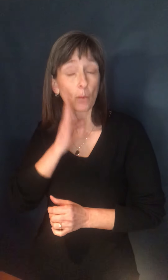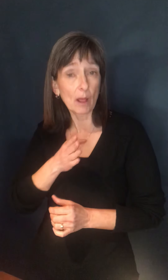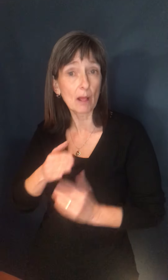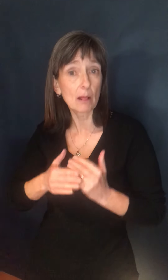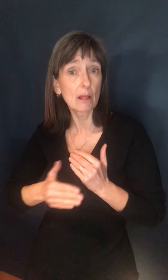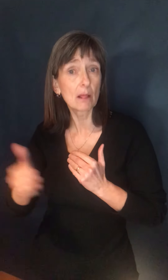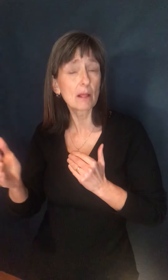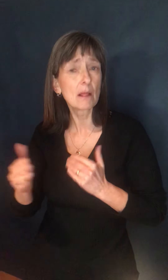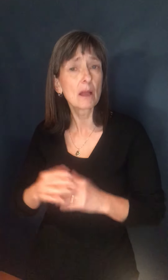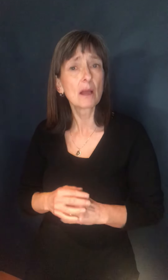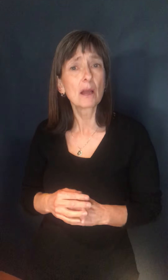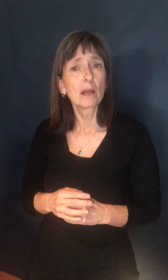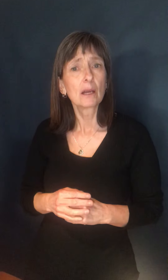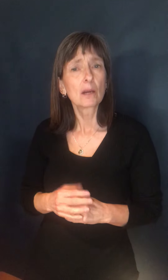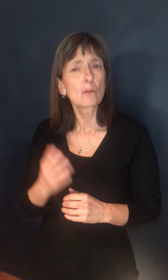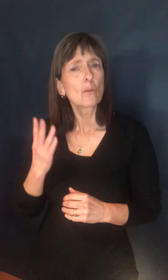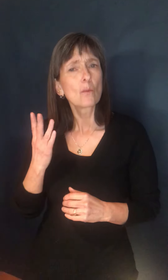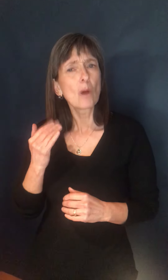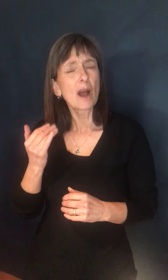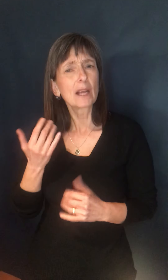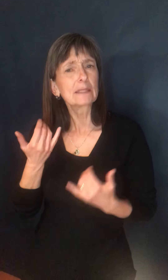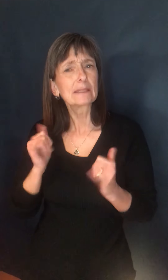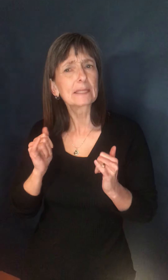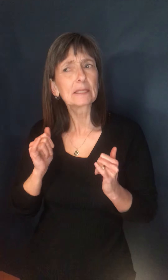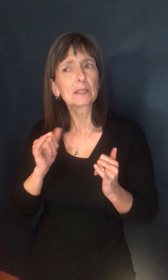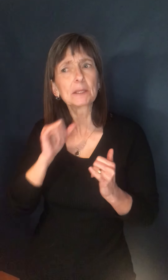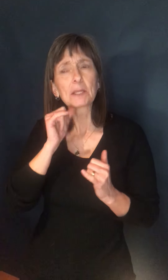why is there still no firm higher? Um,